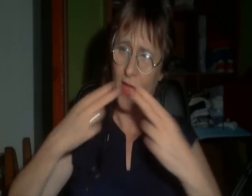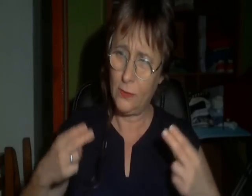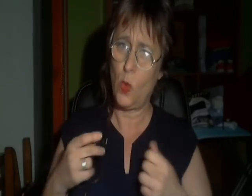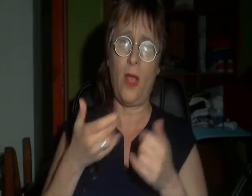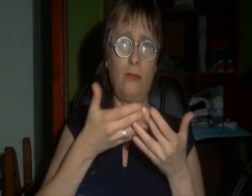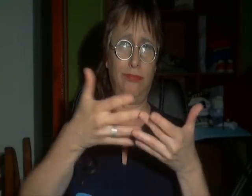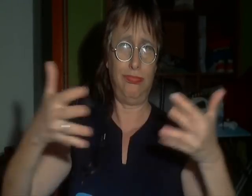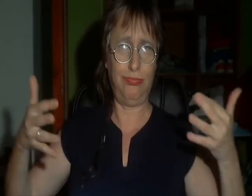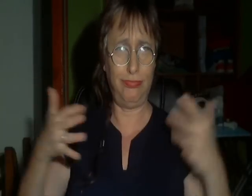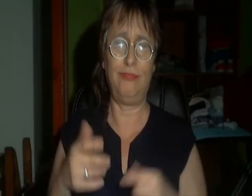And flawlessly!